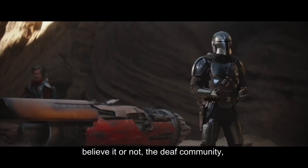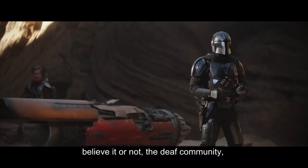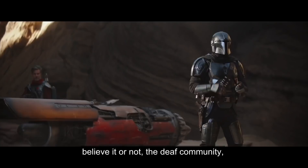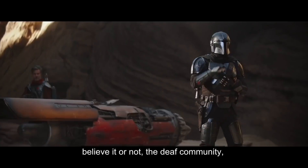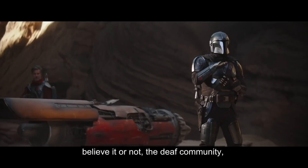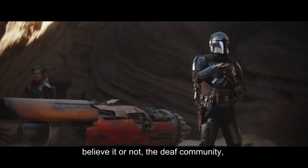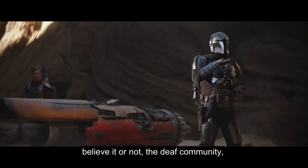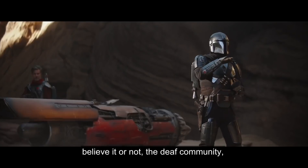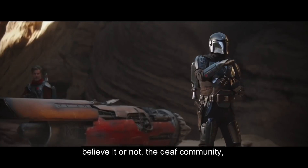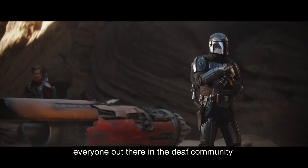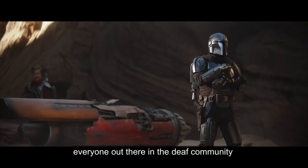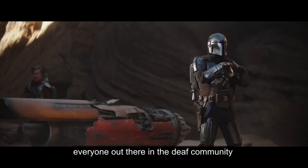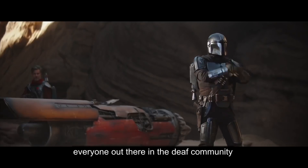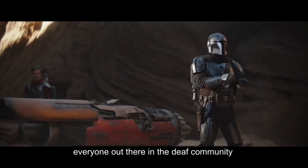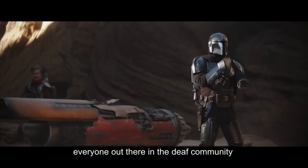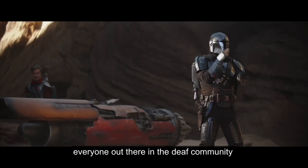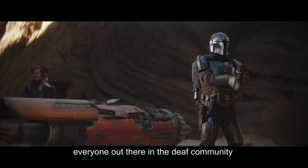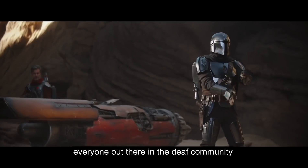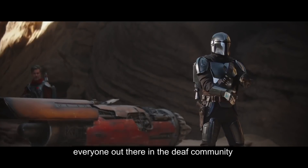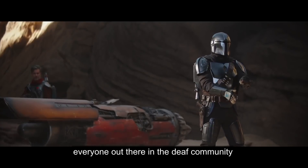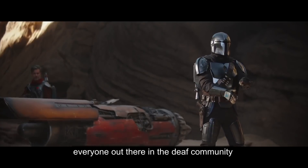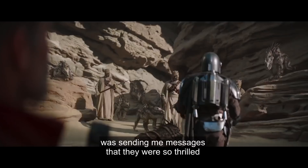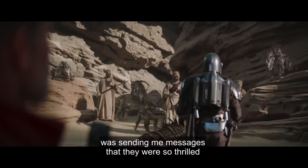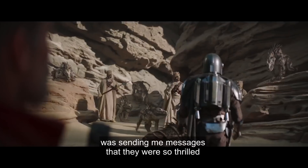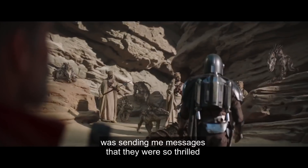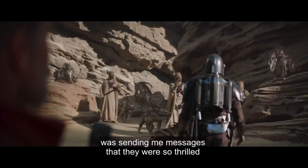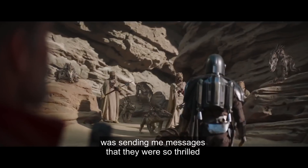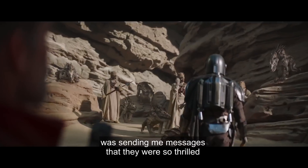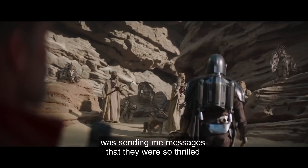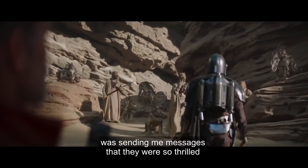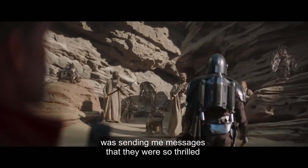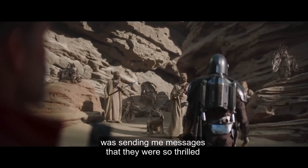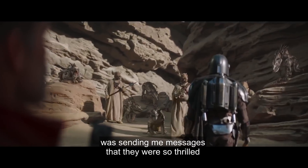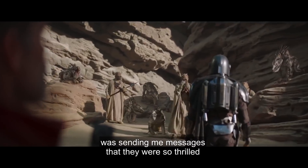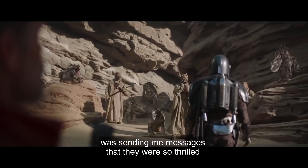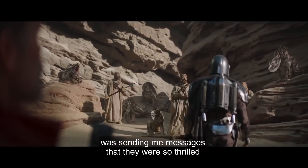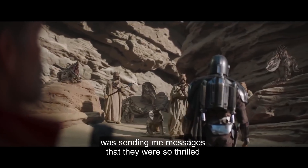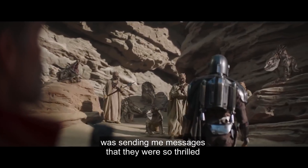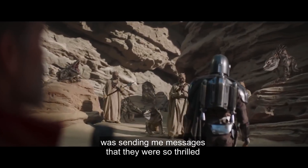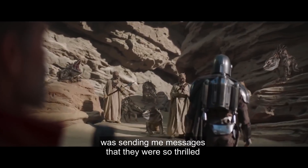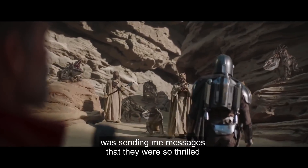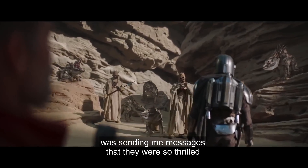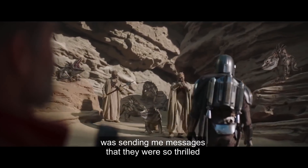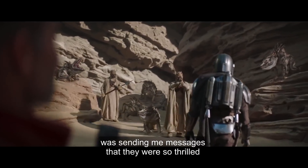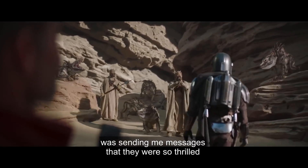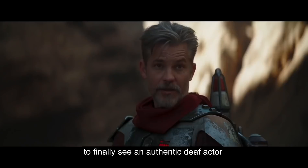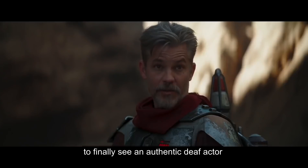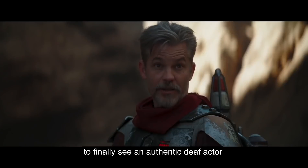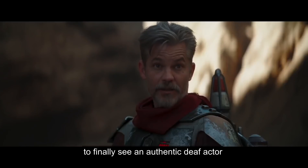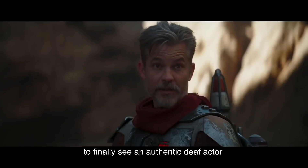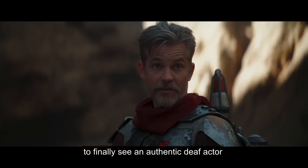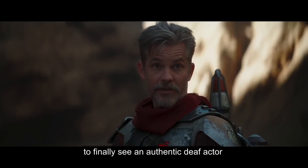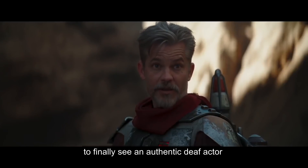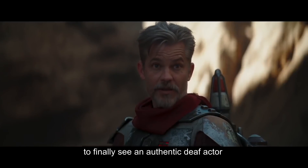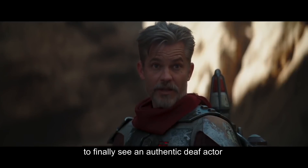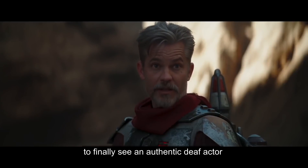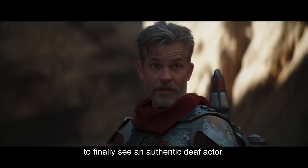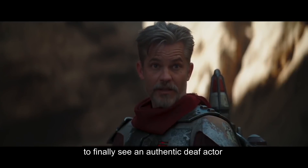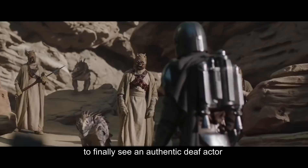deaf community, everyone out there in the deaf community was sending me messages that they were so thrilled to finally see an